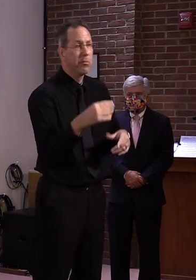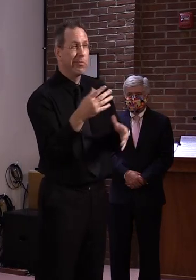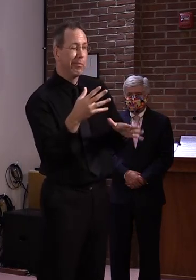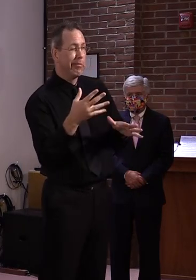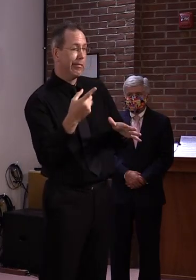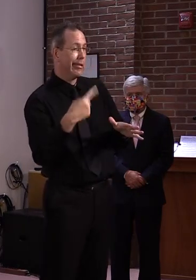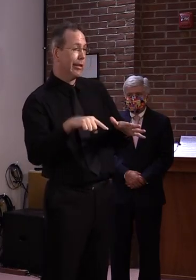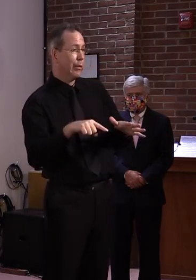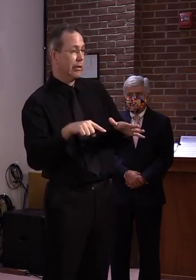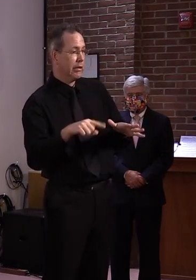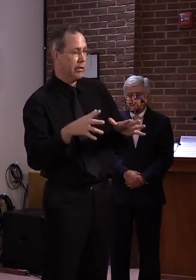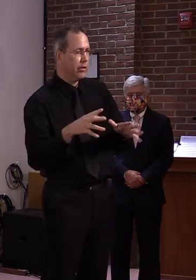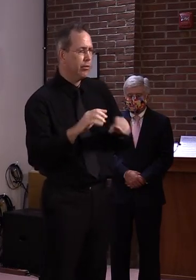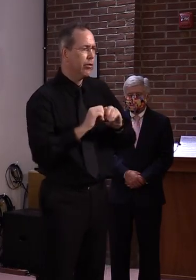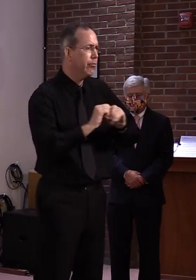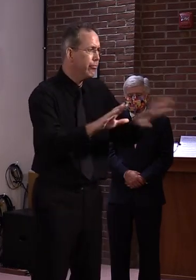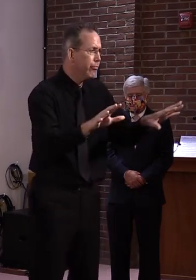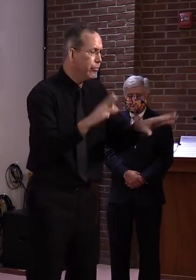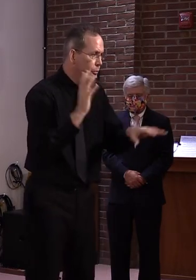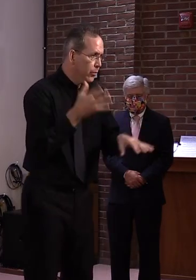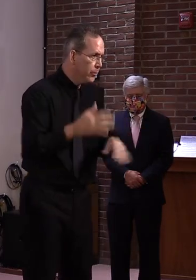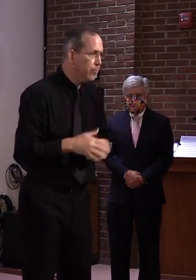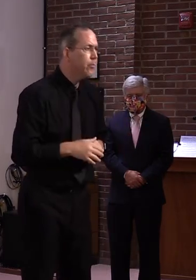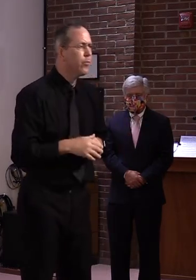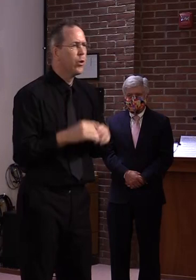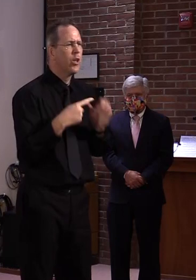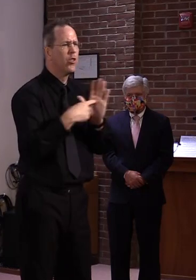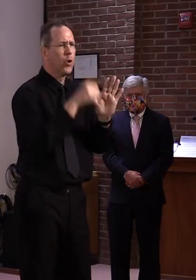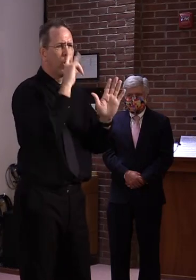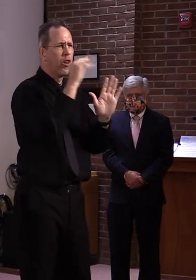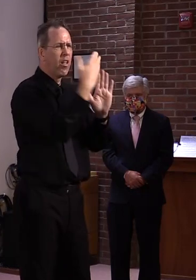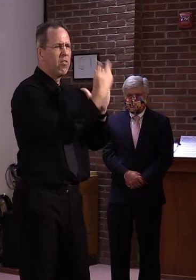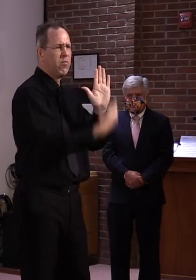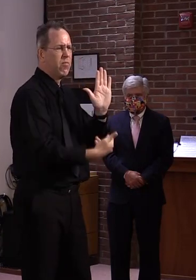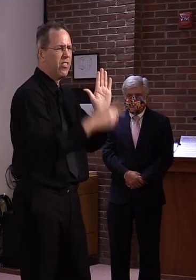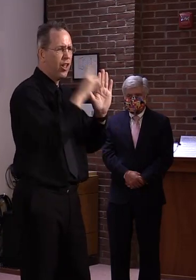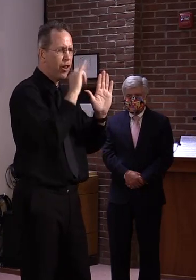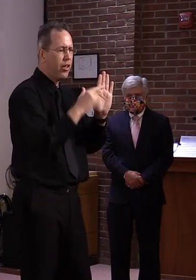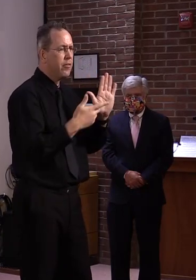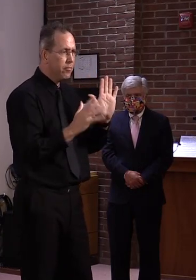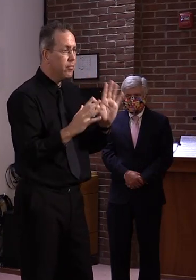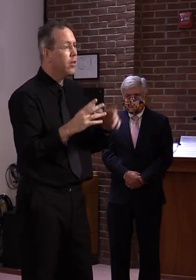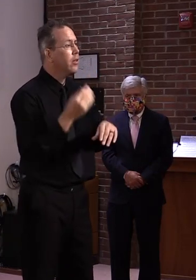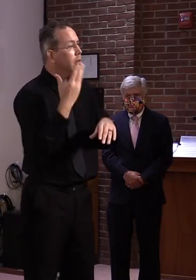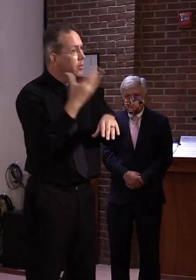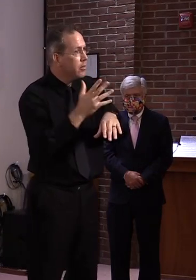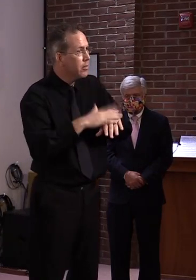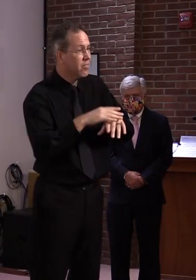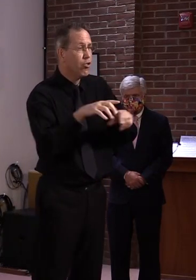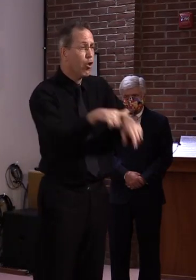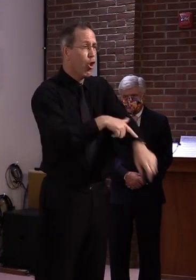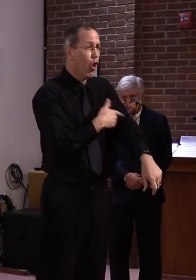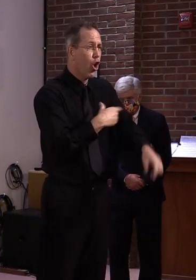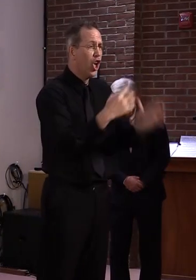we're getting closer and closer to being able to do that. But there's going to be a whole host of restrictions, Joe.